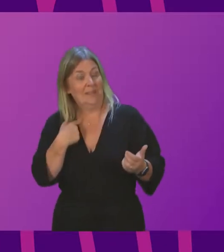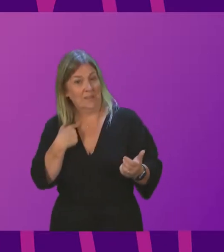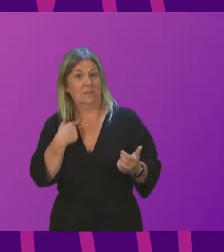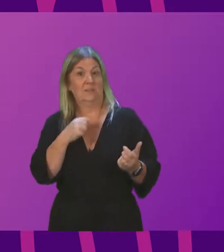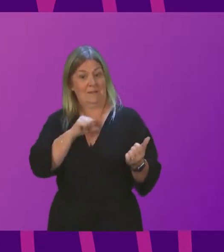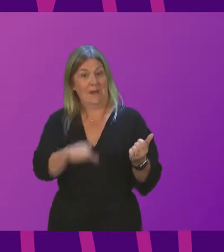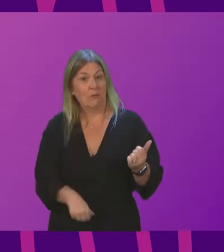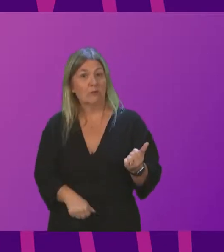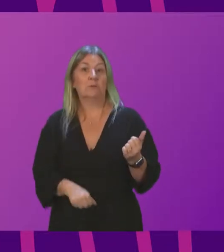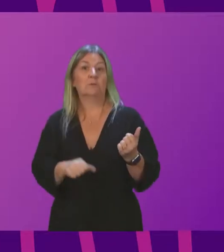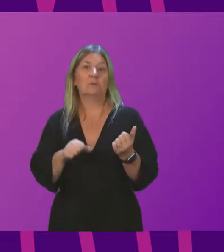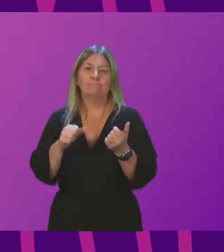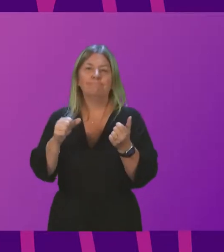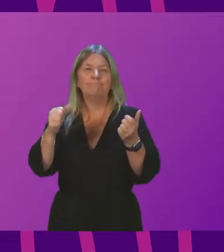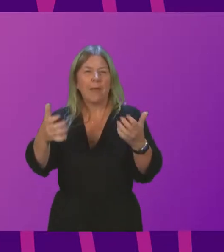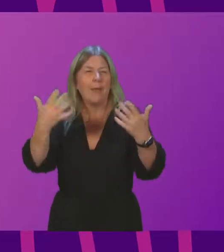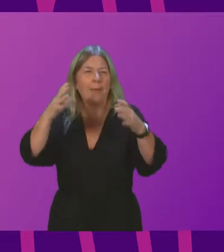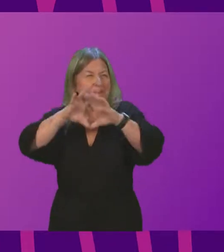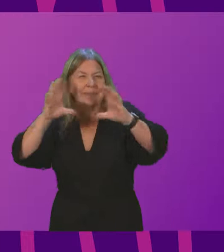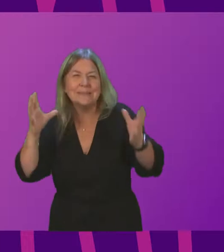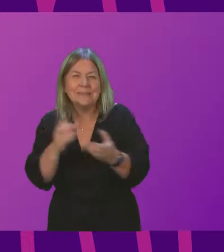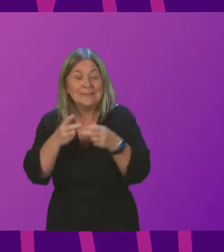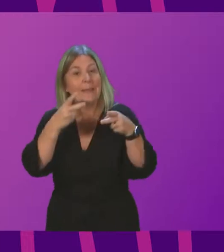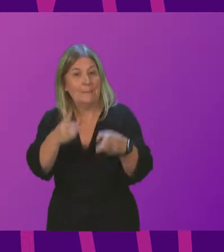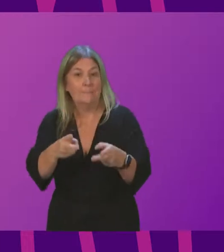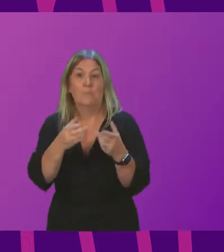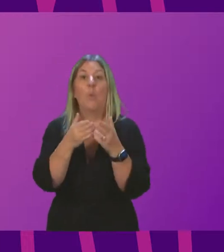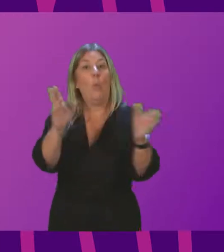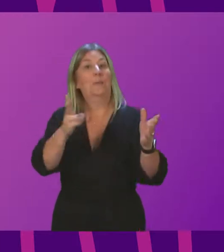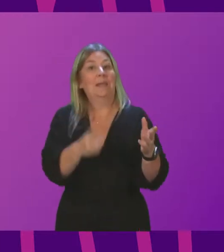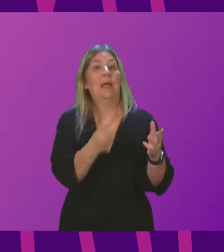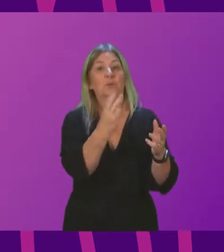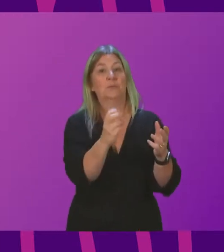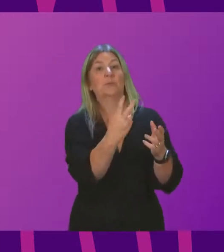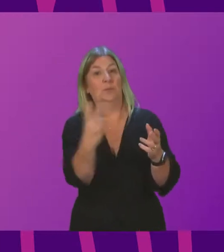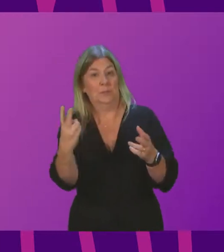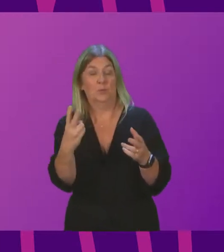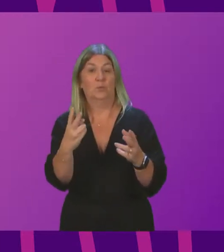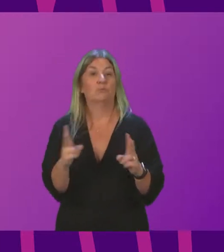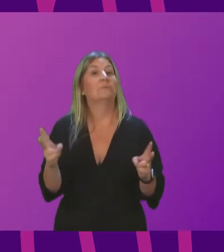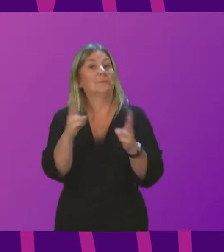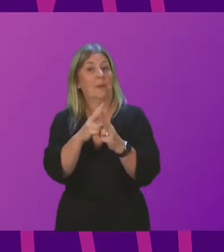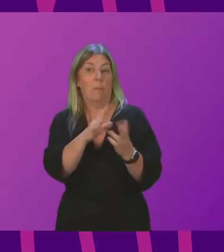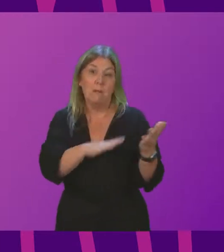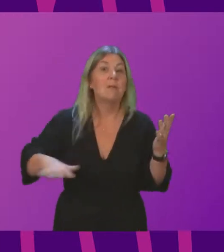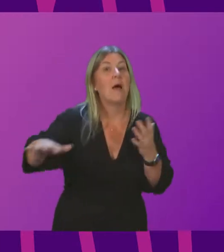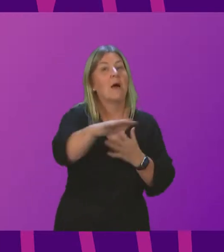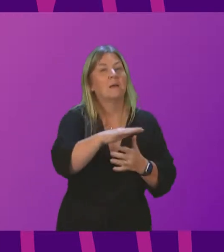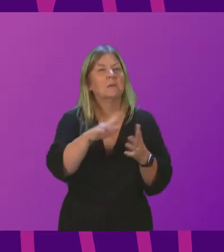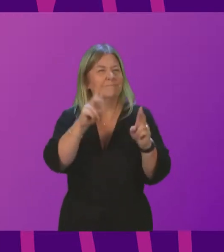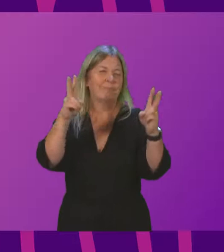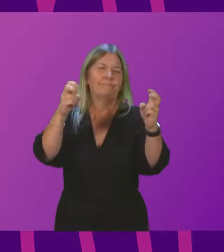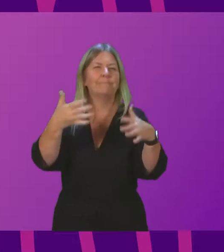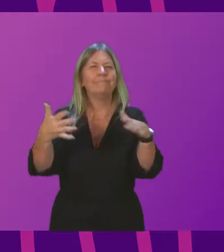Scheme will reopen for funding in 2022 to support the ambition of doubling the amount of land under organic management. We've also published a